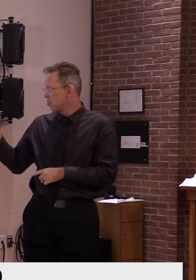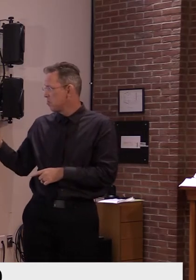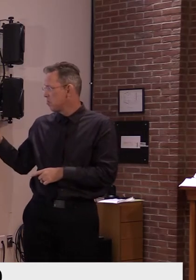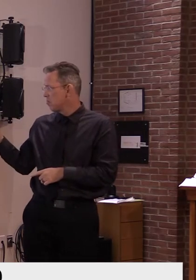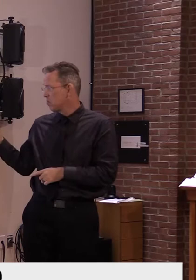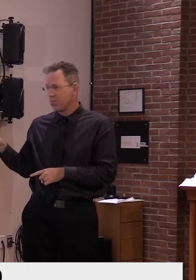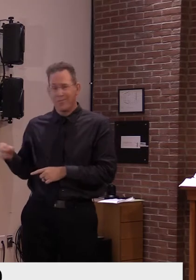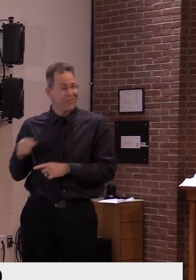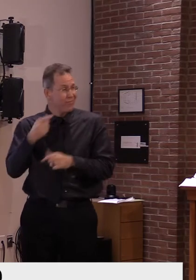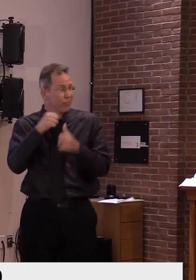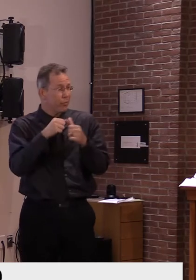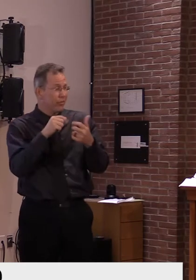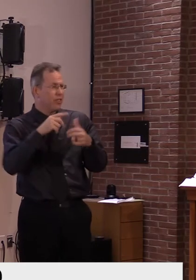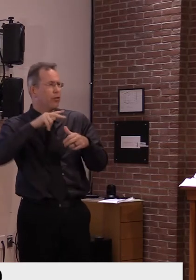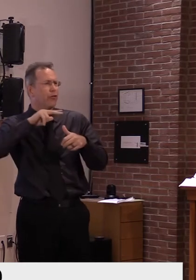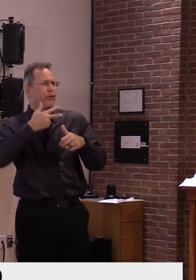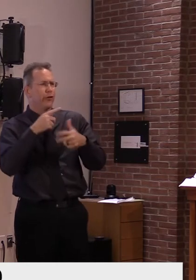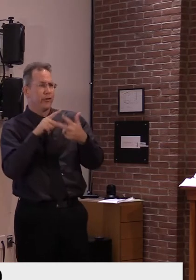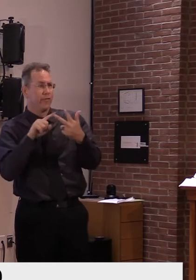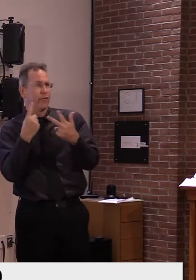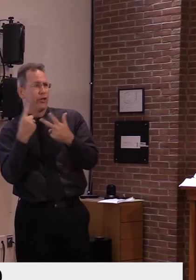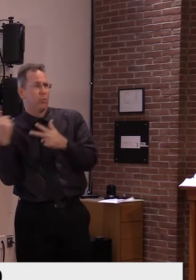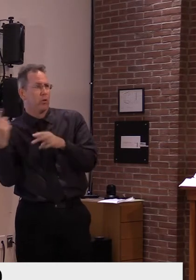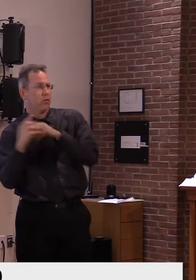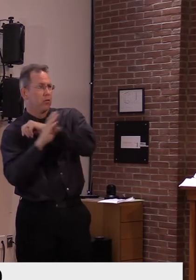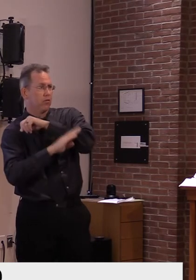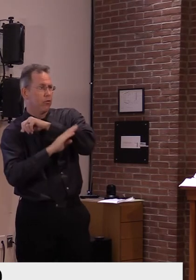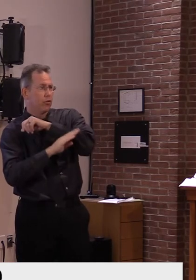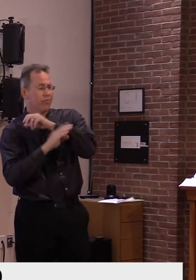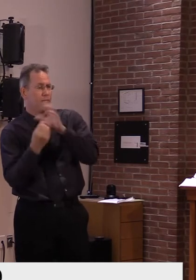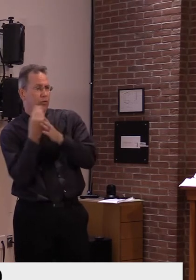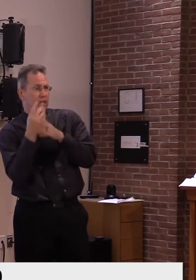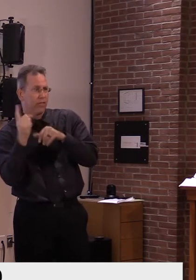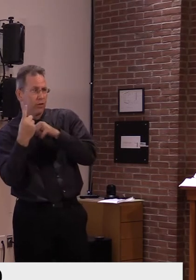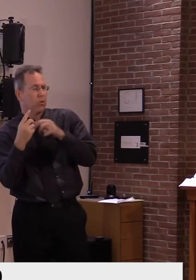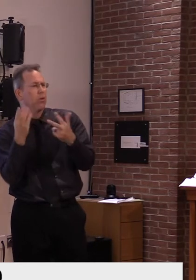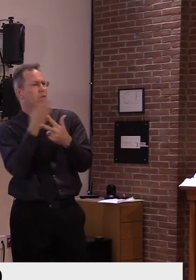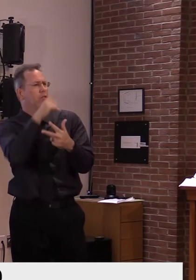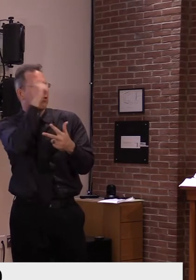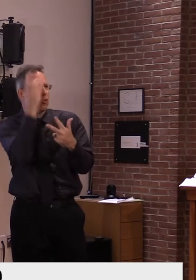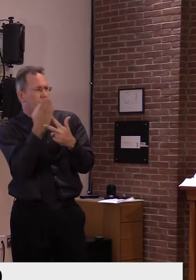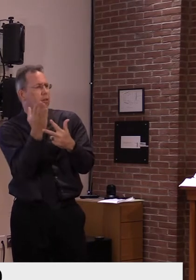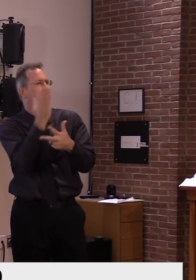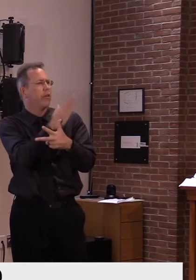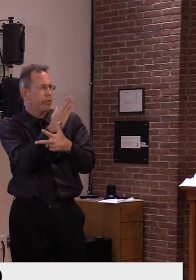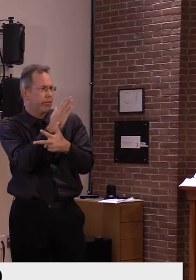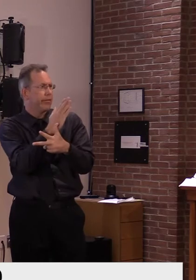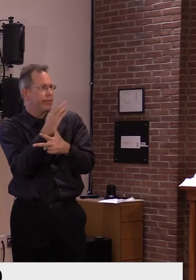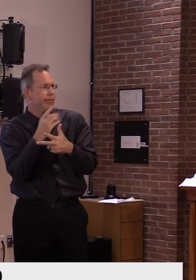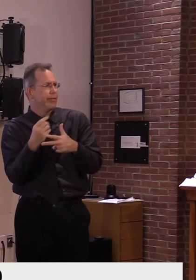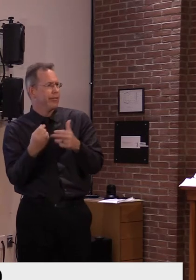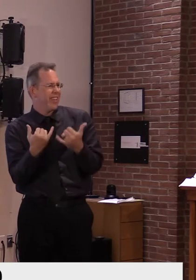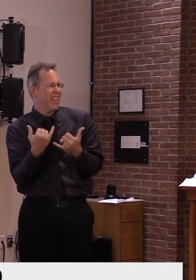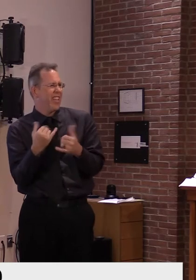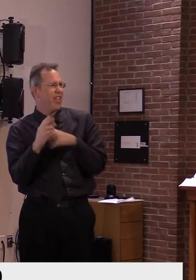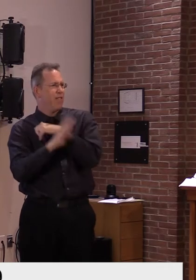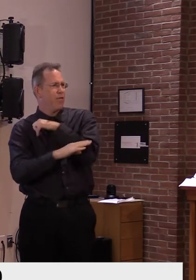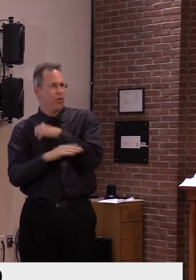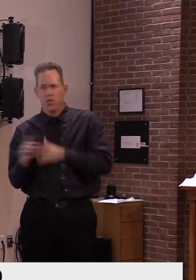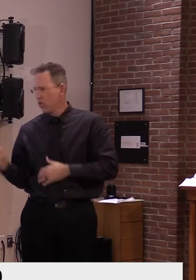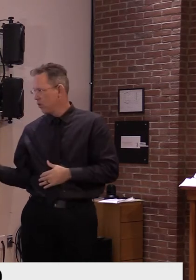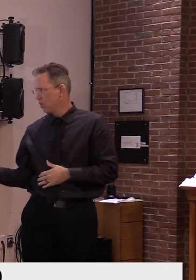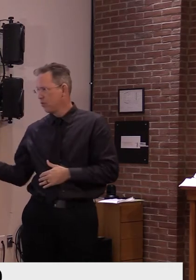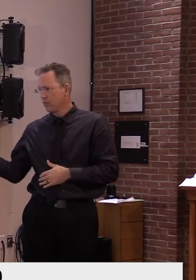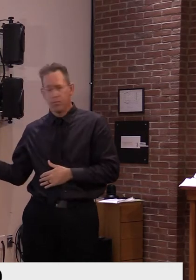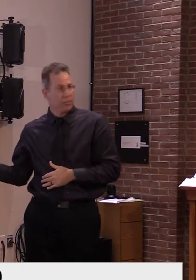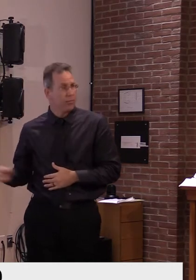what we've dubbed the spring peak, one around the Winooski outbreak in early part of June, and then more recently